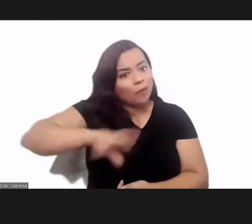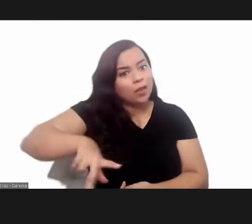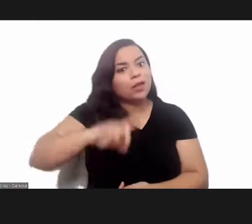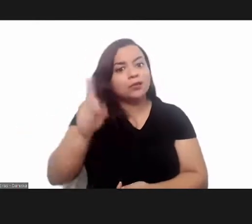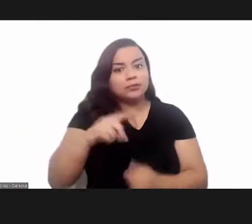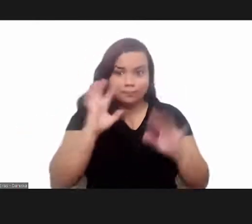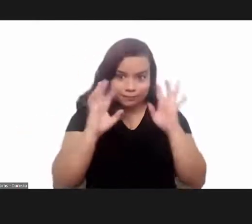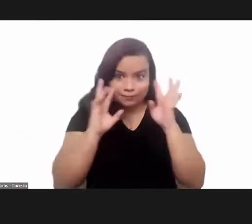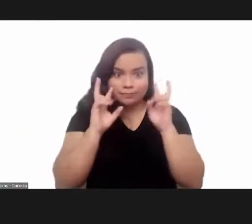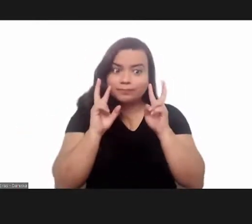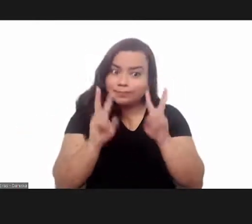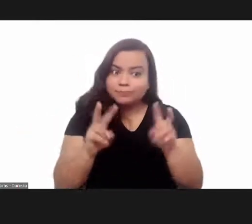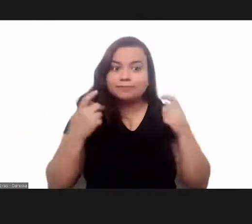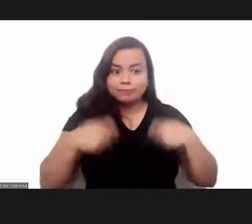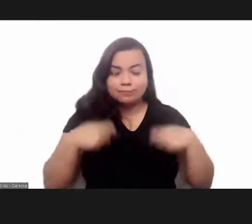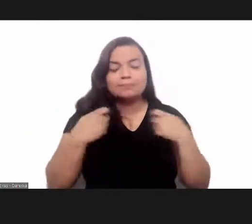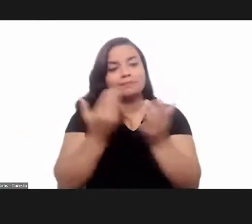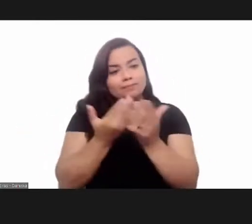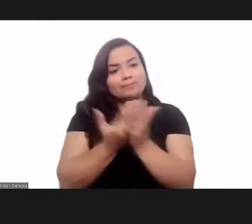practice